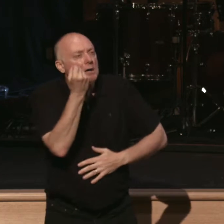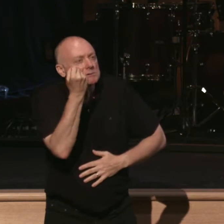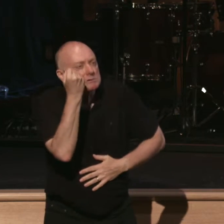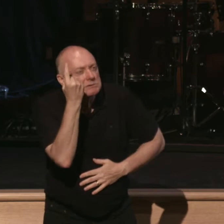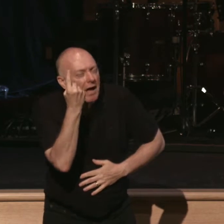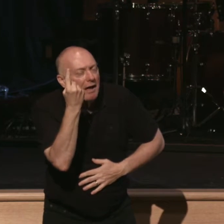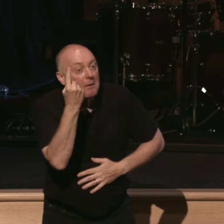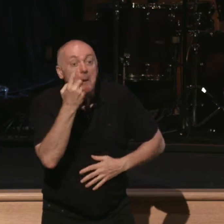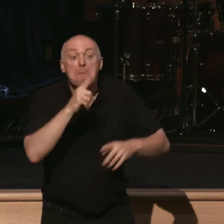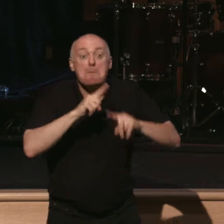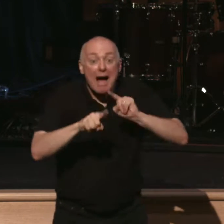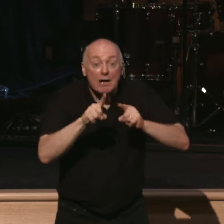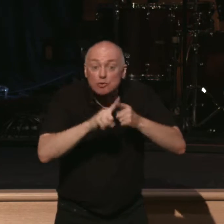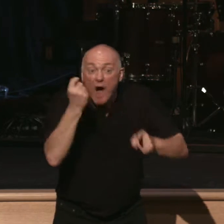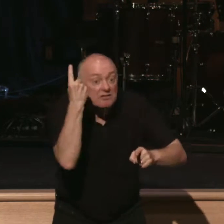But insight is not transformation.